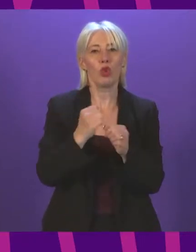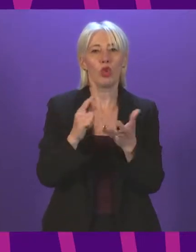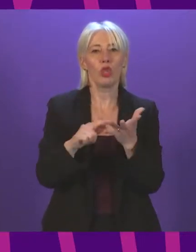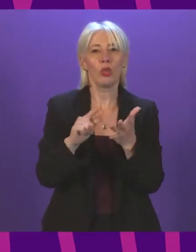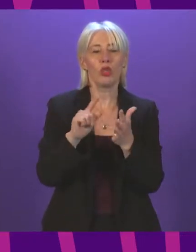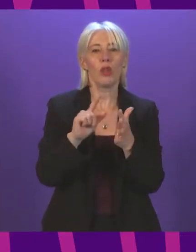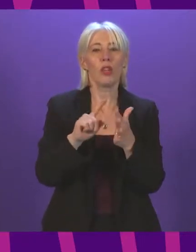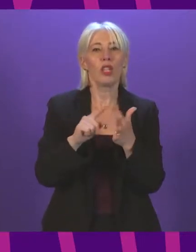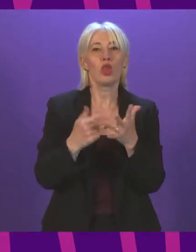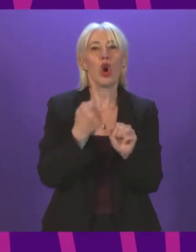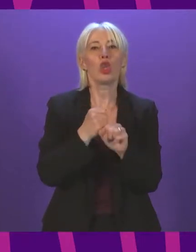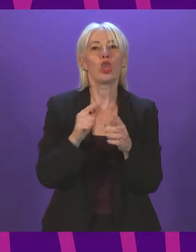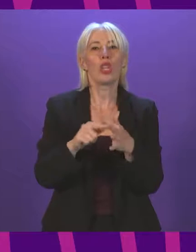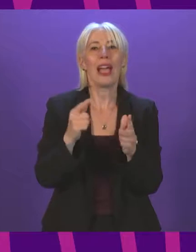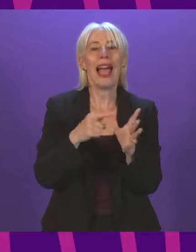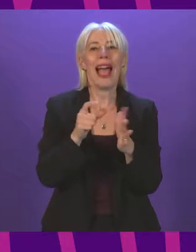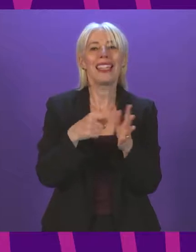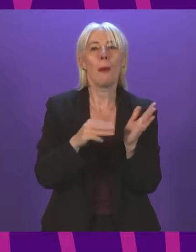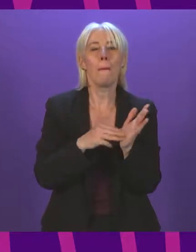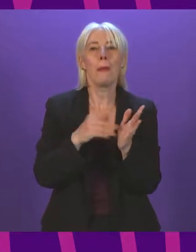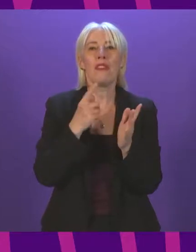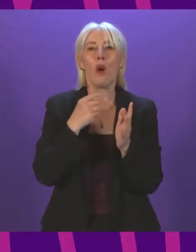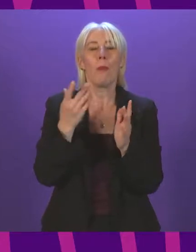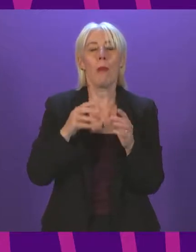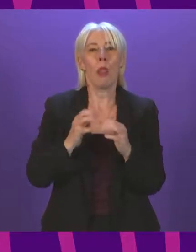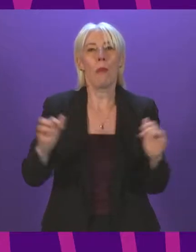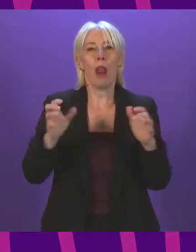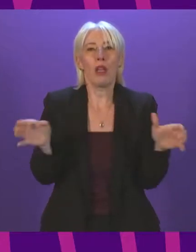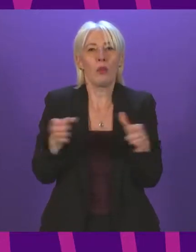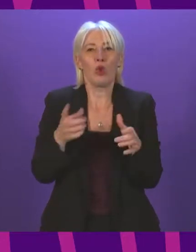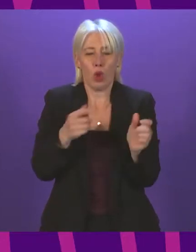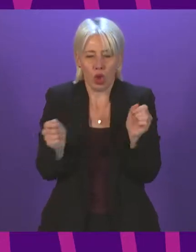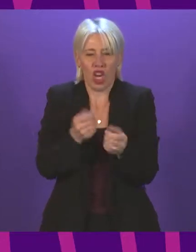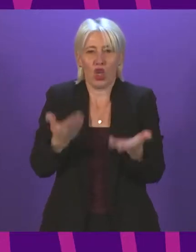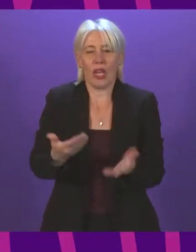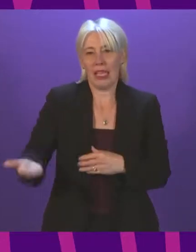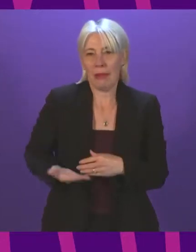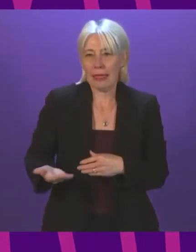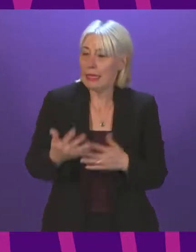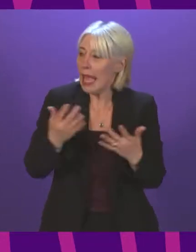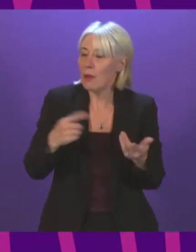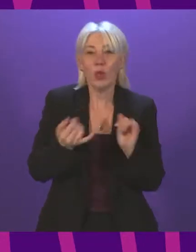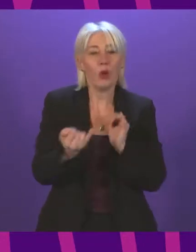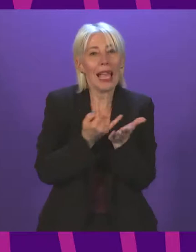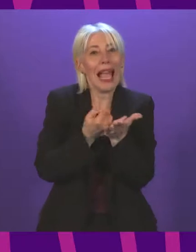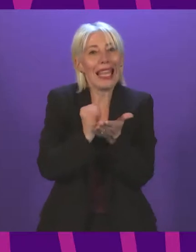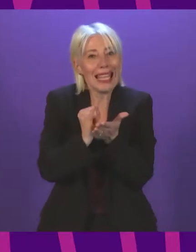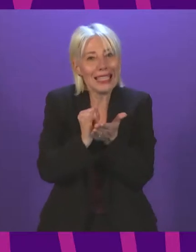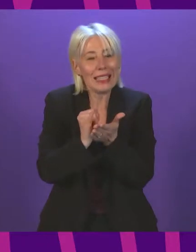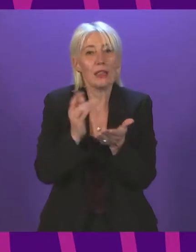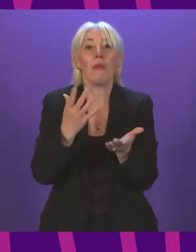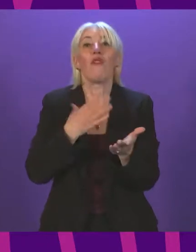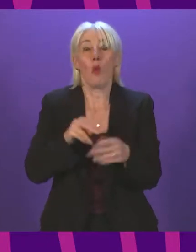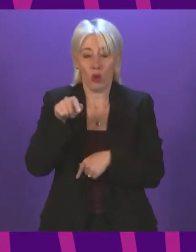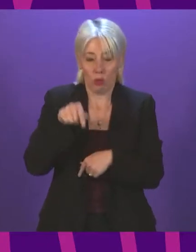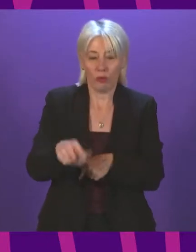of the Parliamentary Bureau, setting out a change to today's business. Any member who wishes to speak against the motion should press the Request to